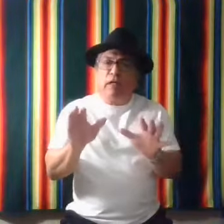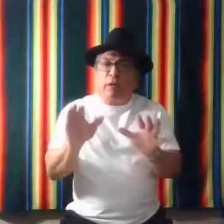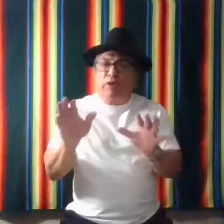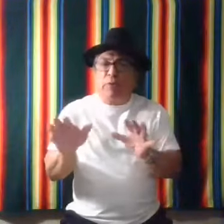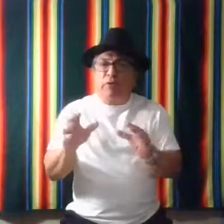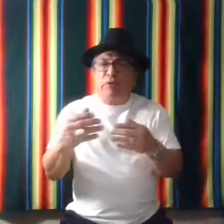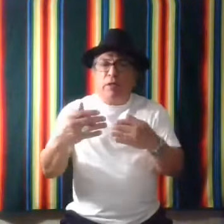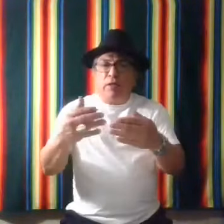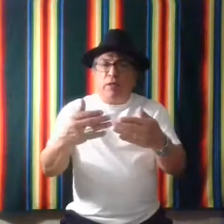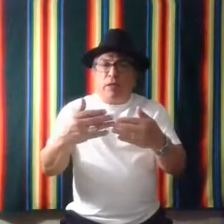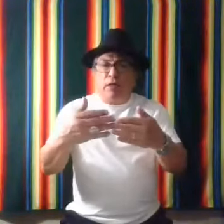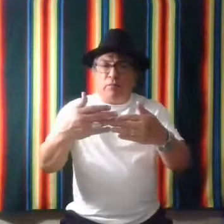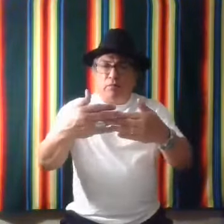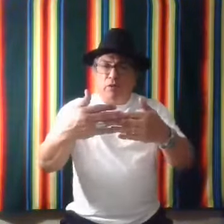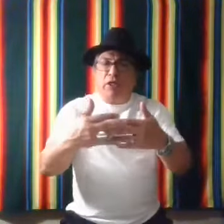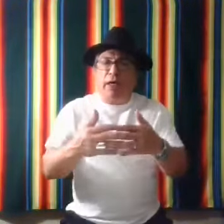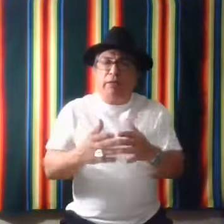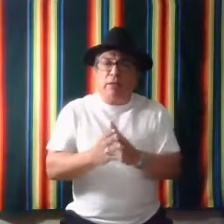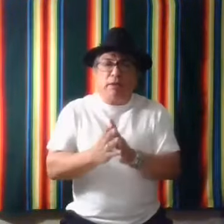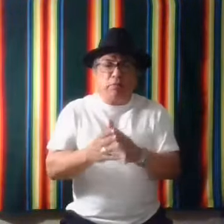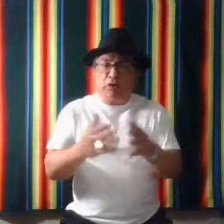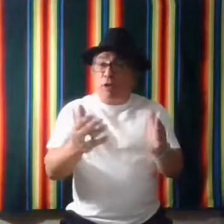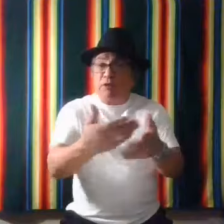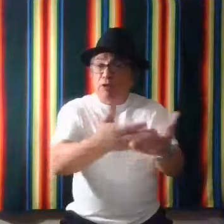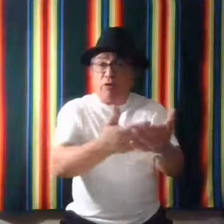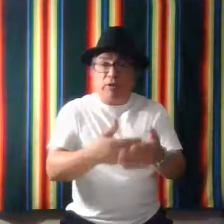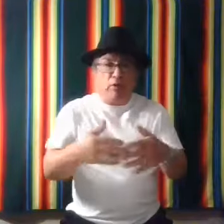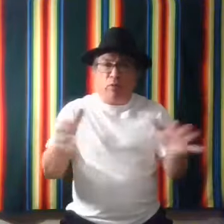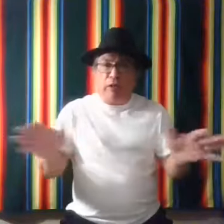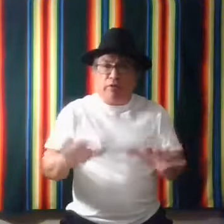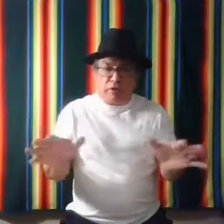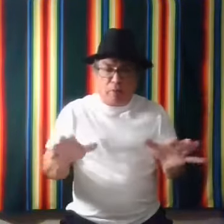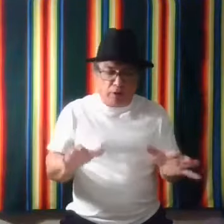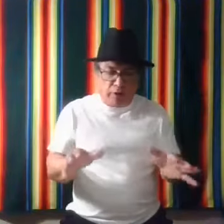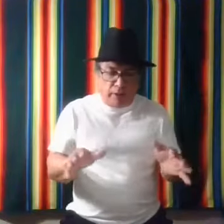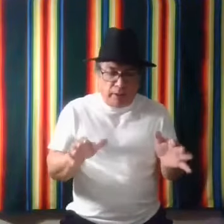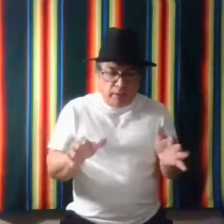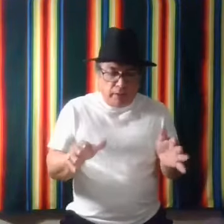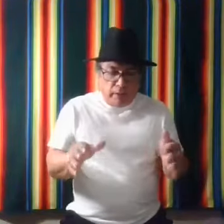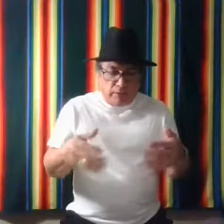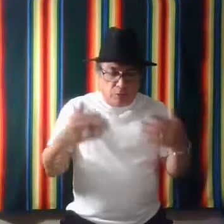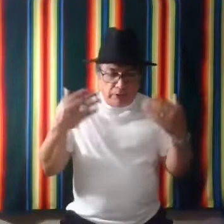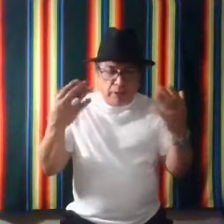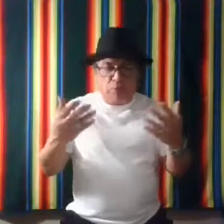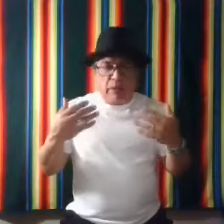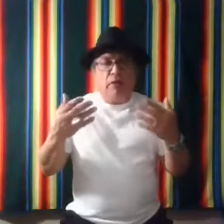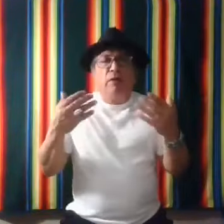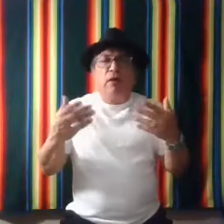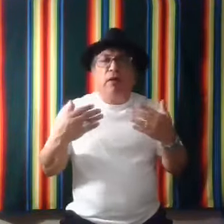language speakers, uh, do signs and I'm just learning and we never stop learning. So we just have to be, uh,